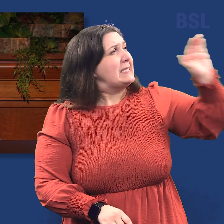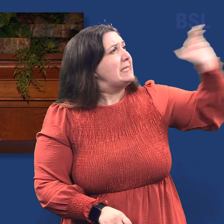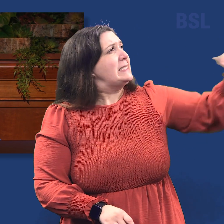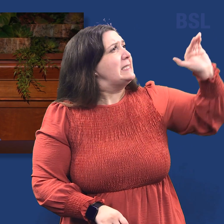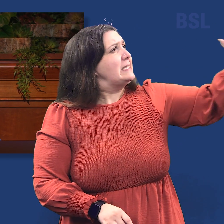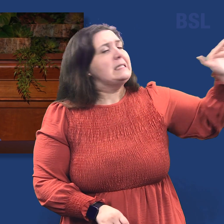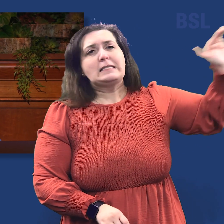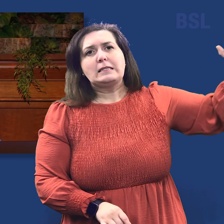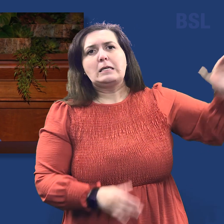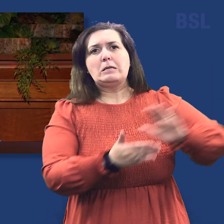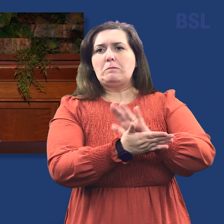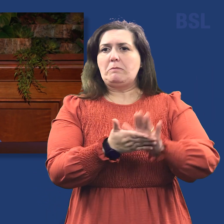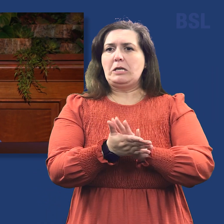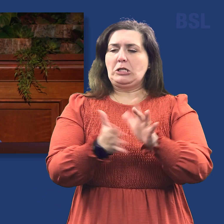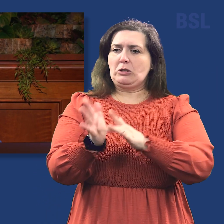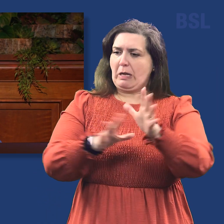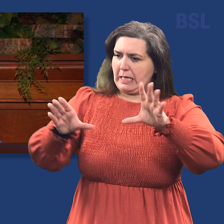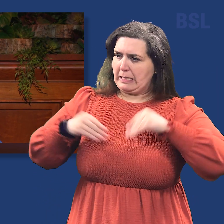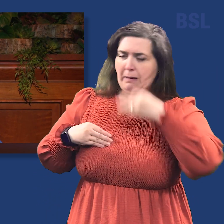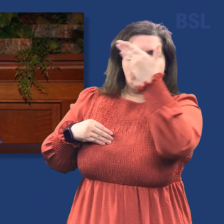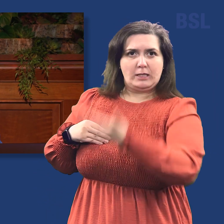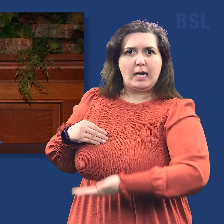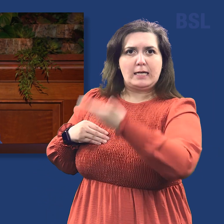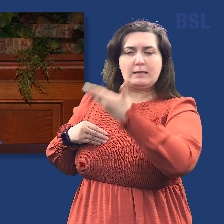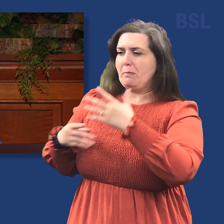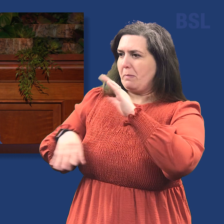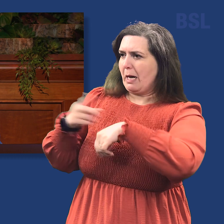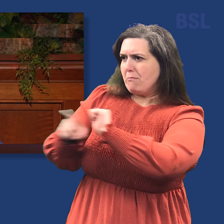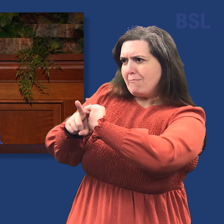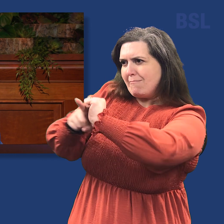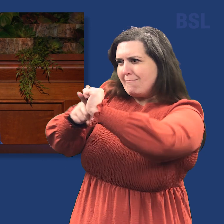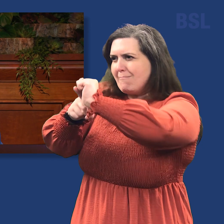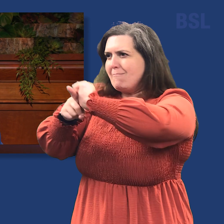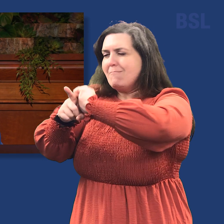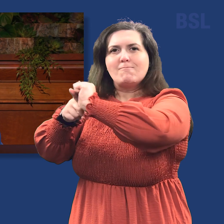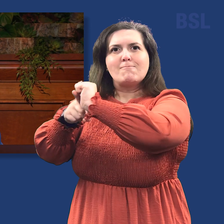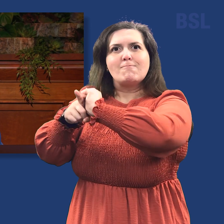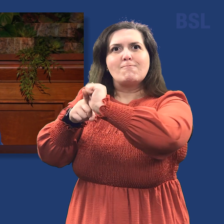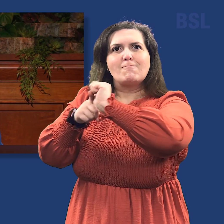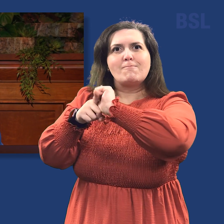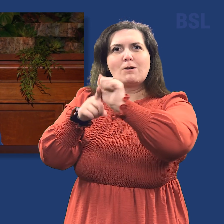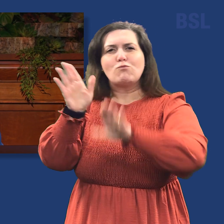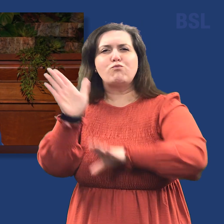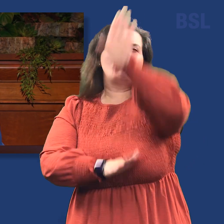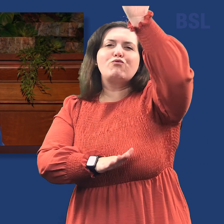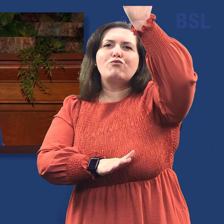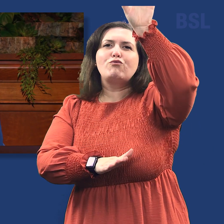takes us as we are and makes us more than we ever imagined. Noted